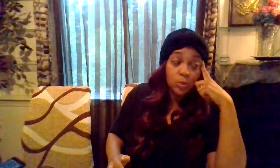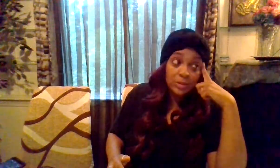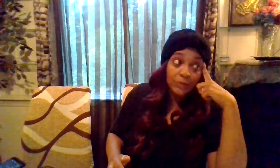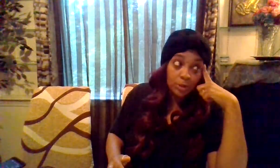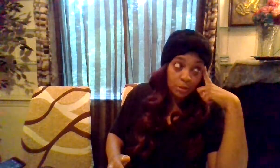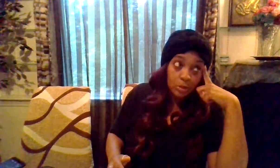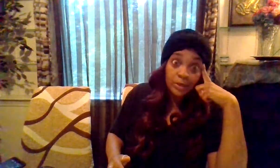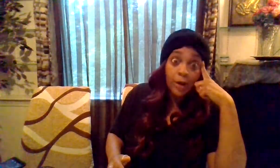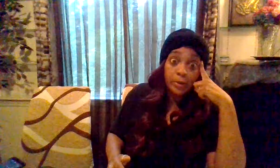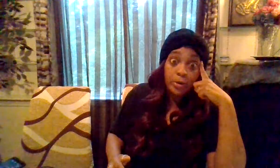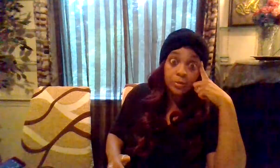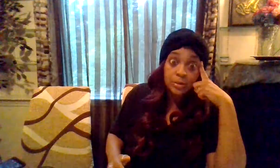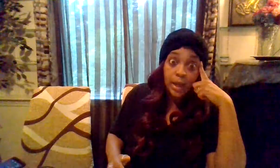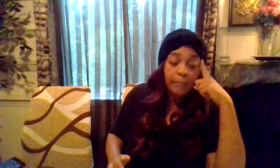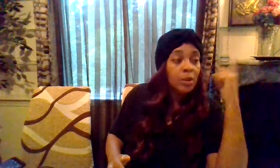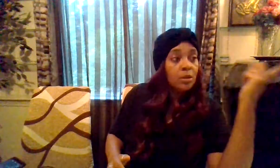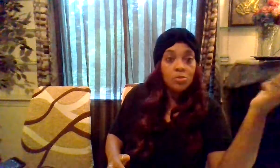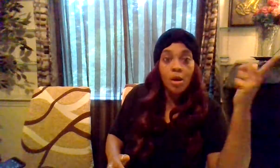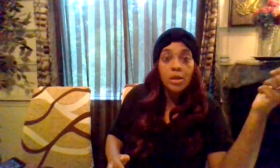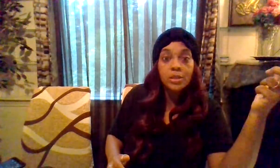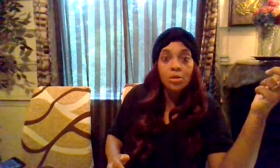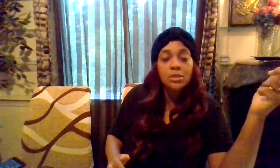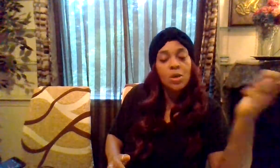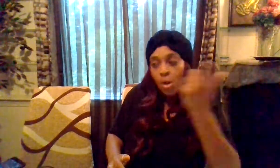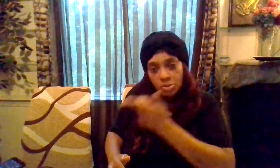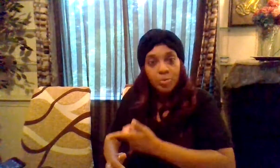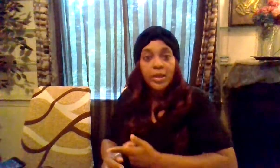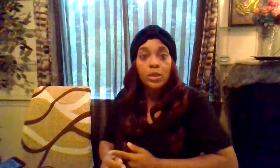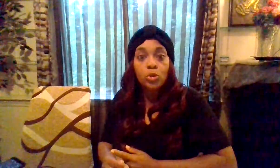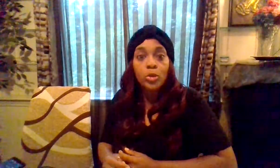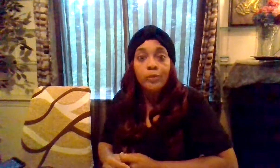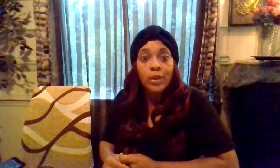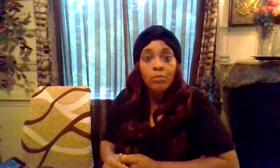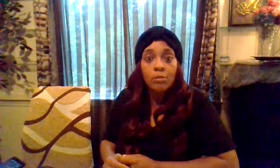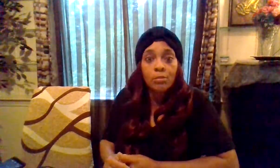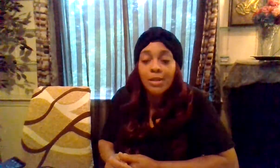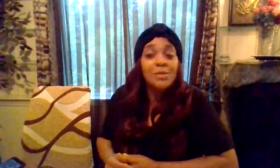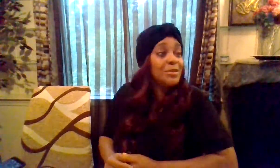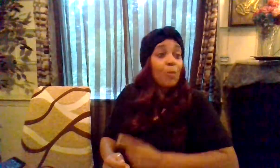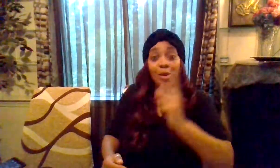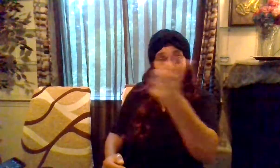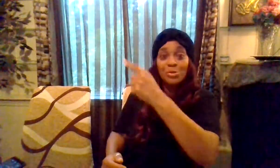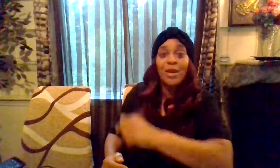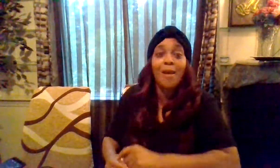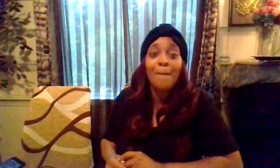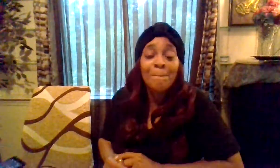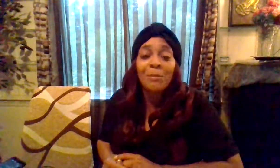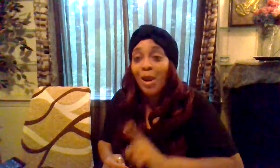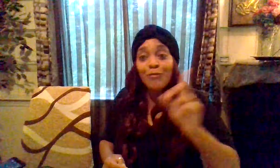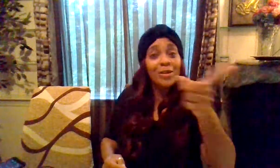twist of a cliffhanger going to stop you already know this why don't you pick a new movie why don't you do that you don't